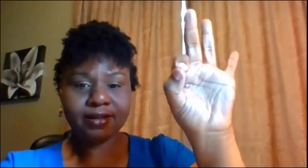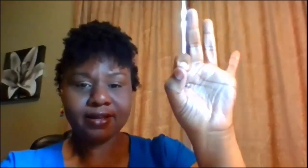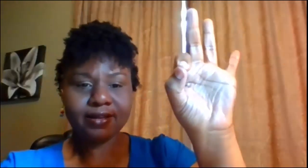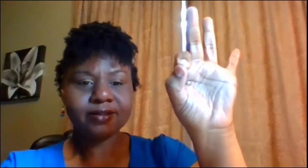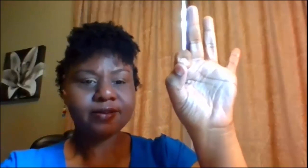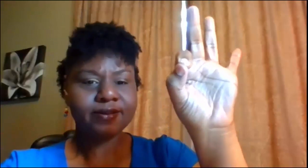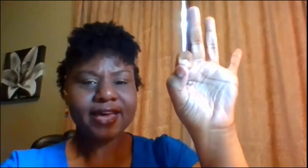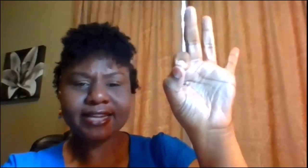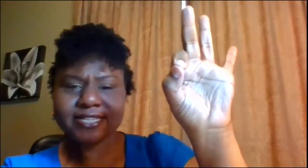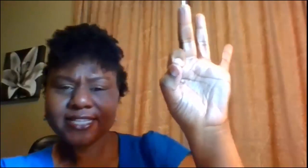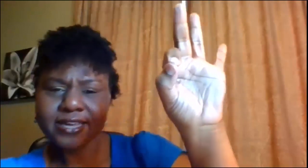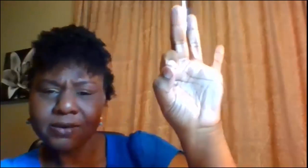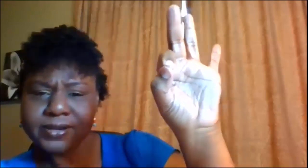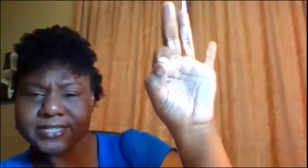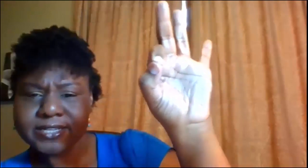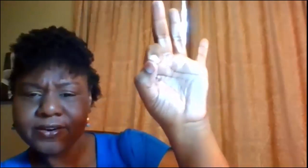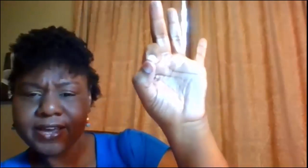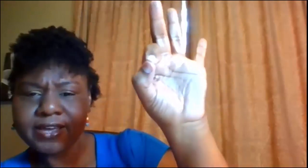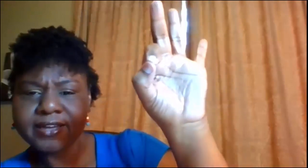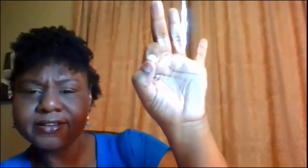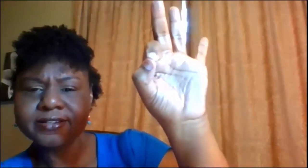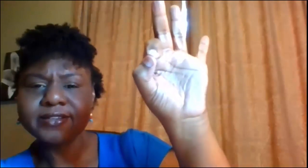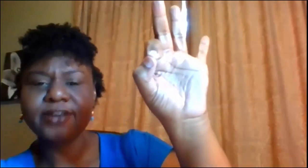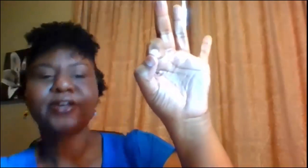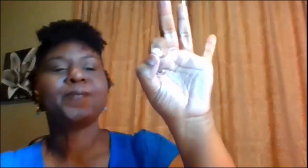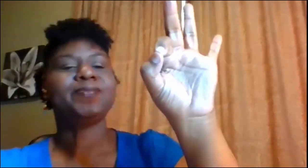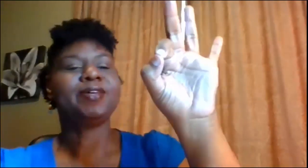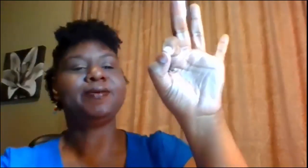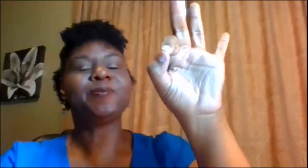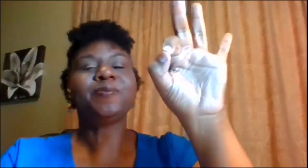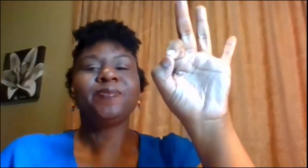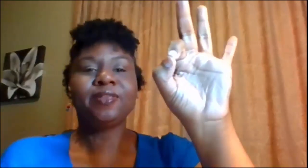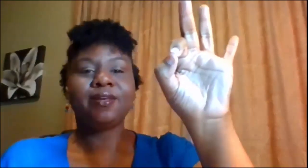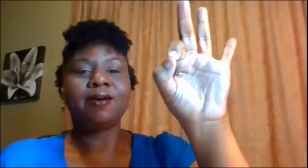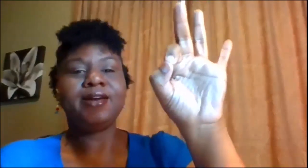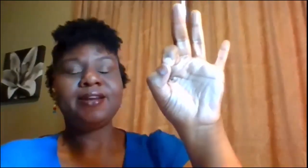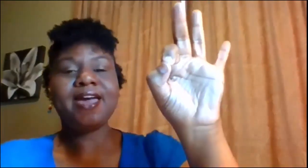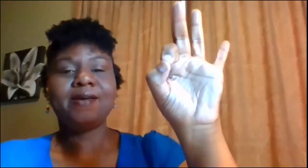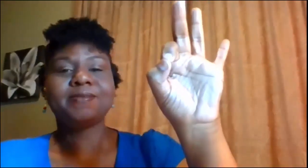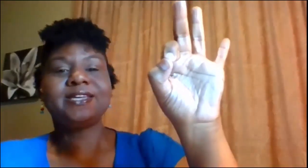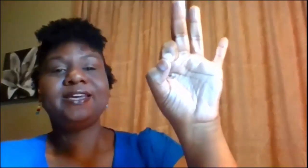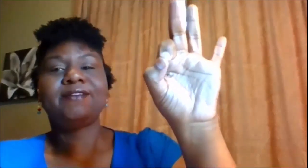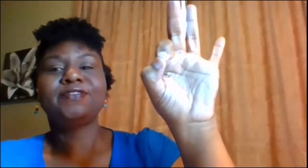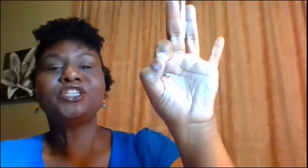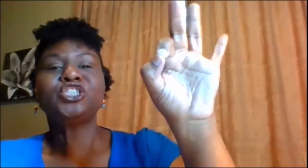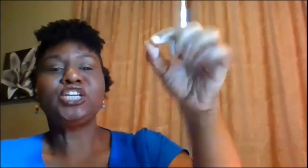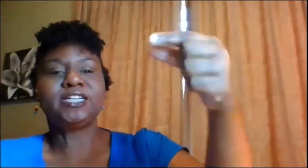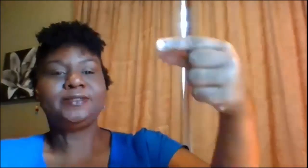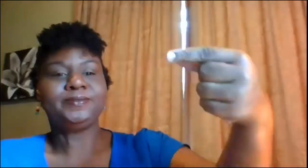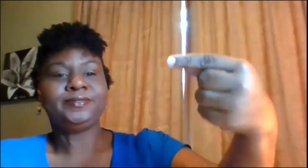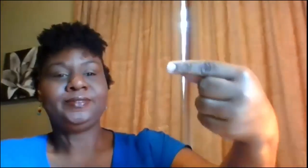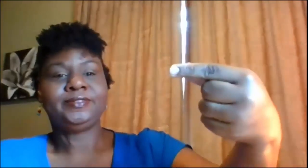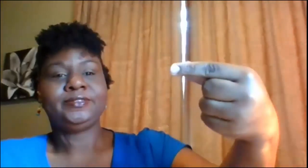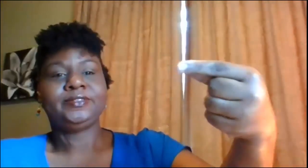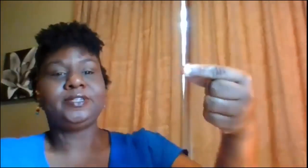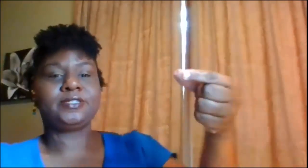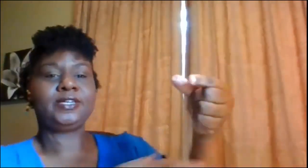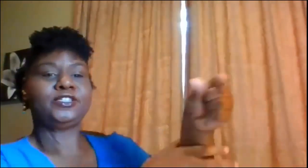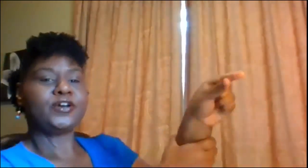good okay Lisa I can't really see your hand there you go good all right yeah G turn